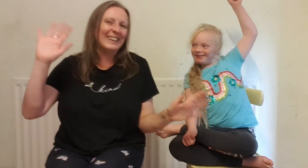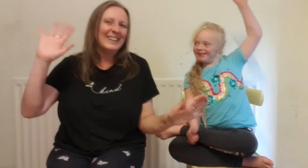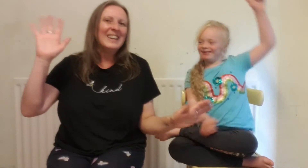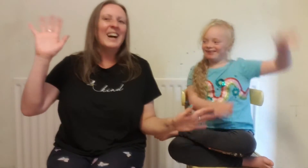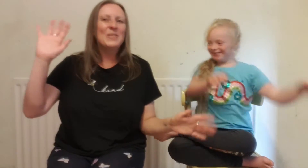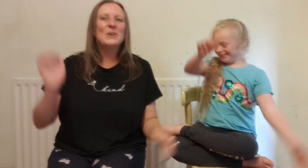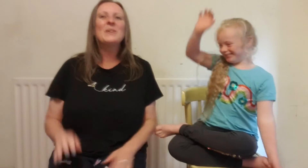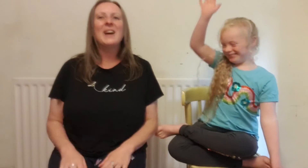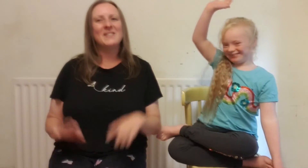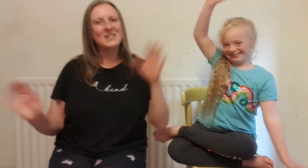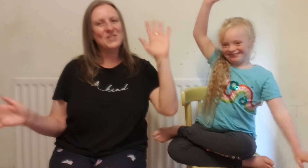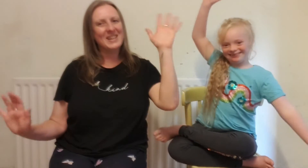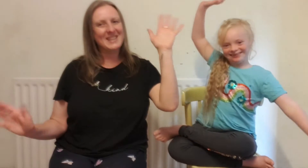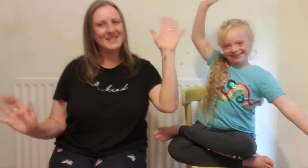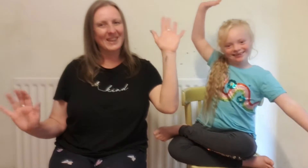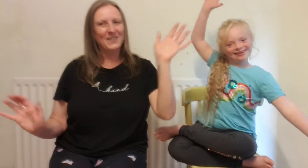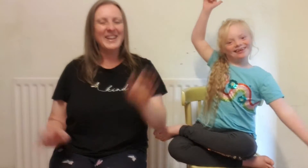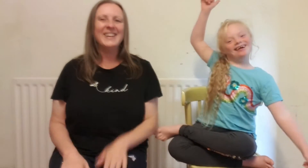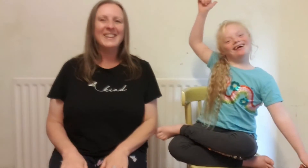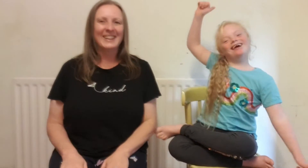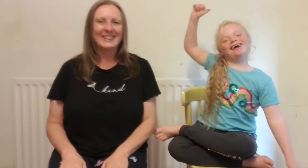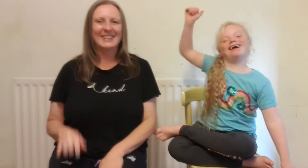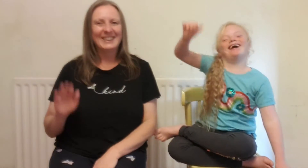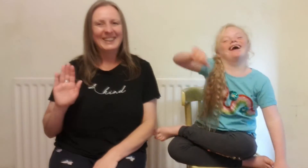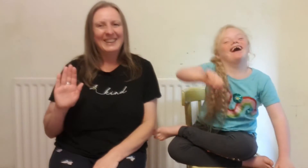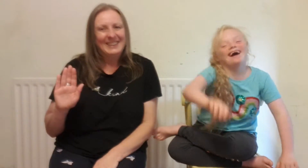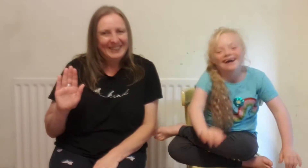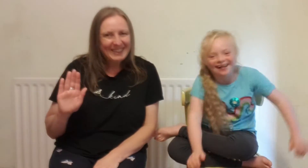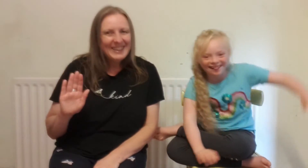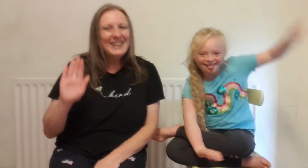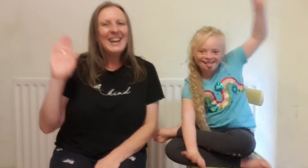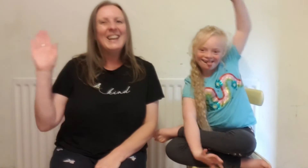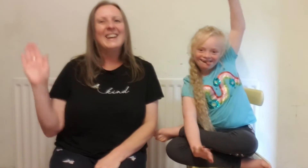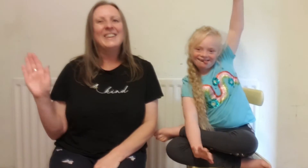I thought we were having some jazz hands coming in. Hello.